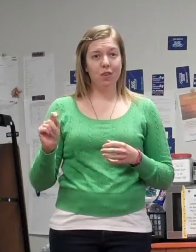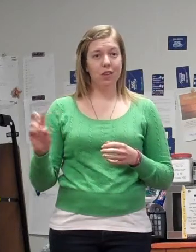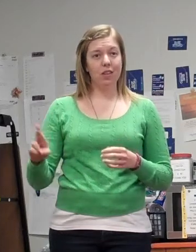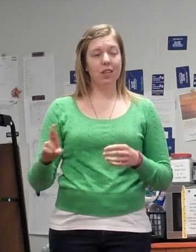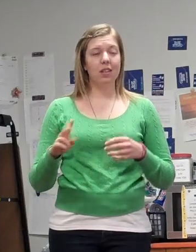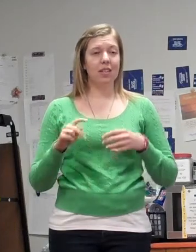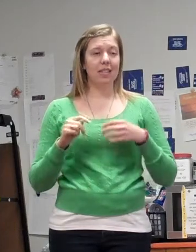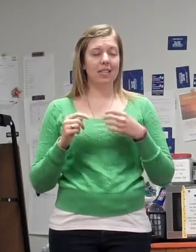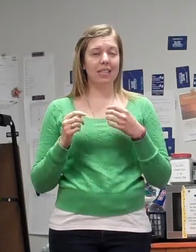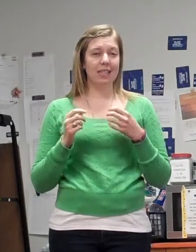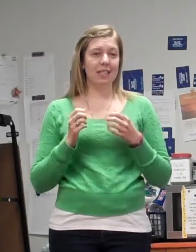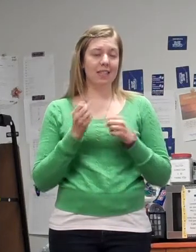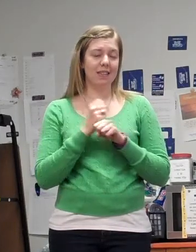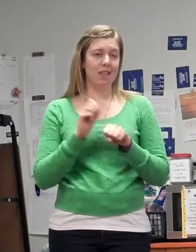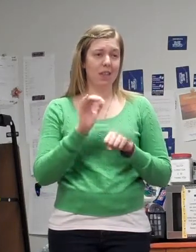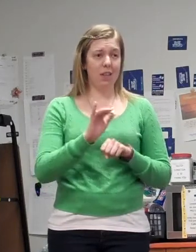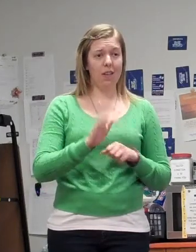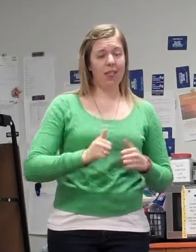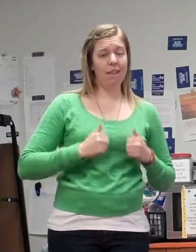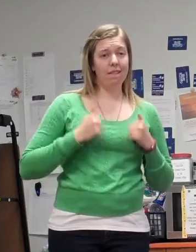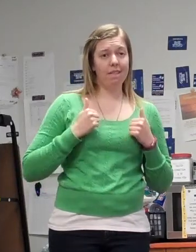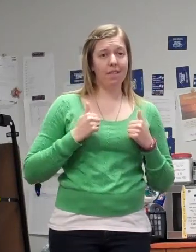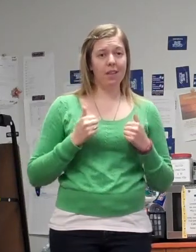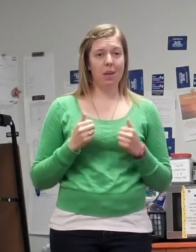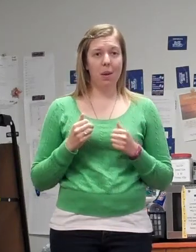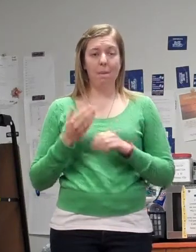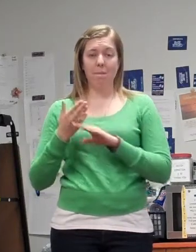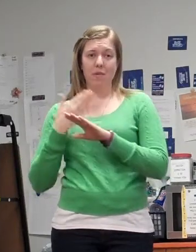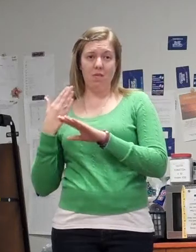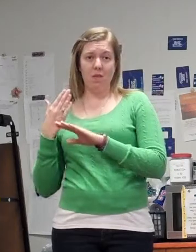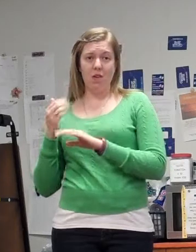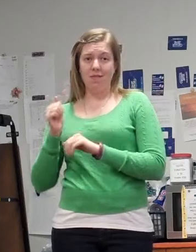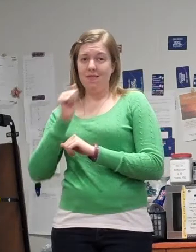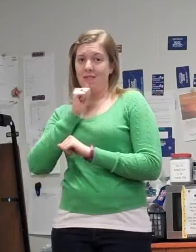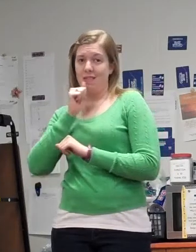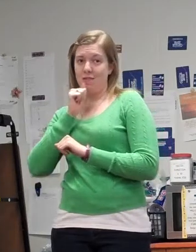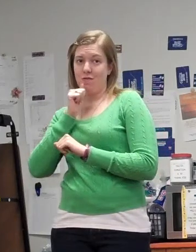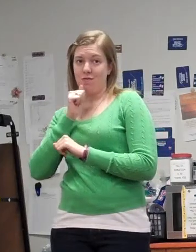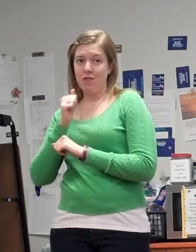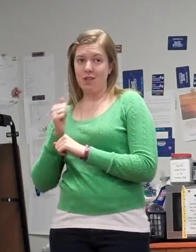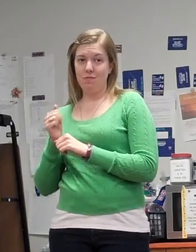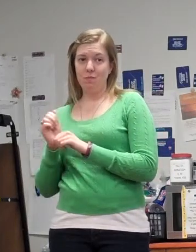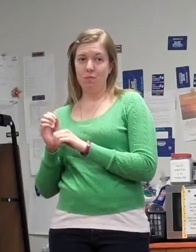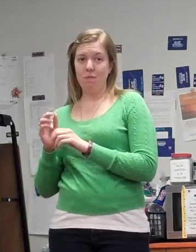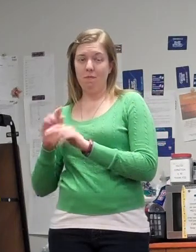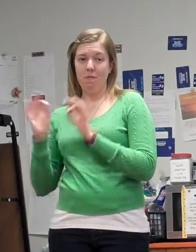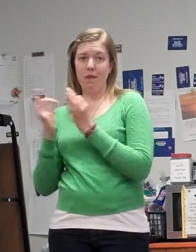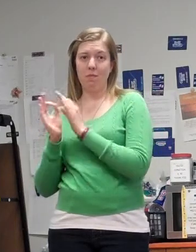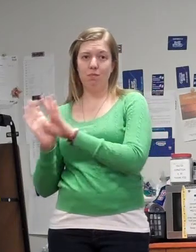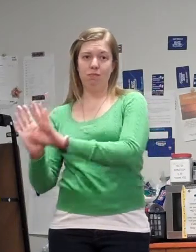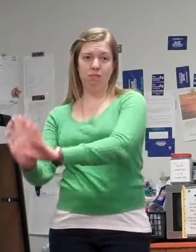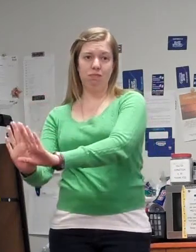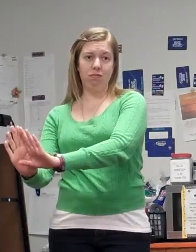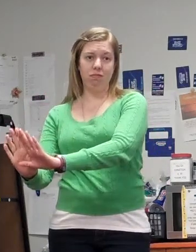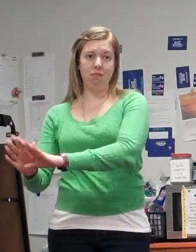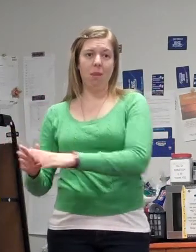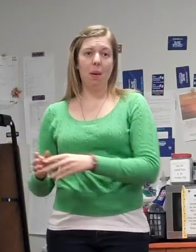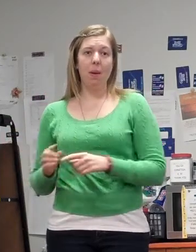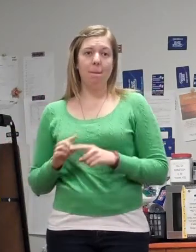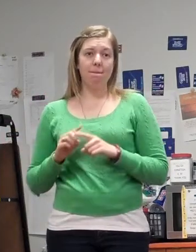Where before, everything was hush-hush secret. You swoosh them away to a private room in an area and let them sit there and wait and